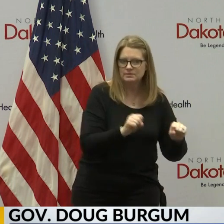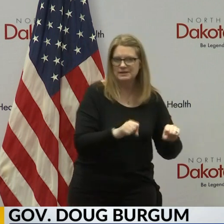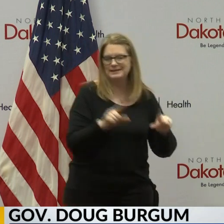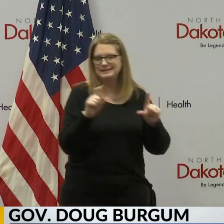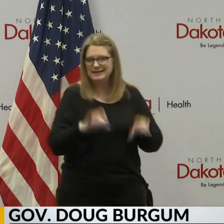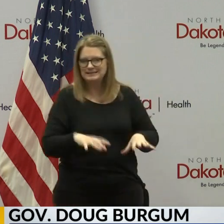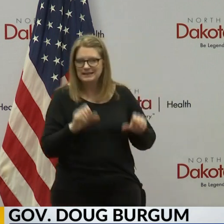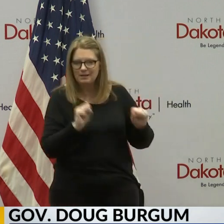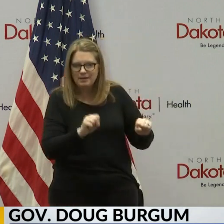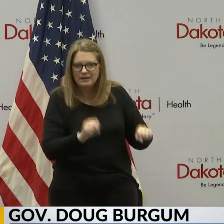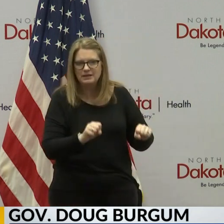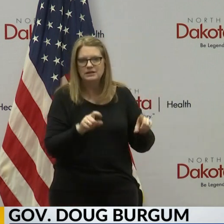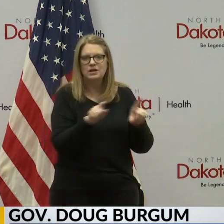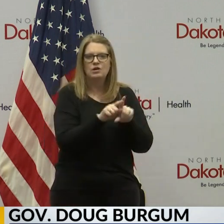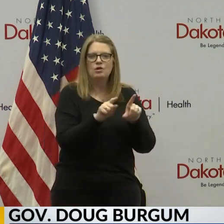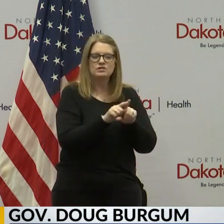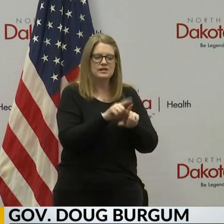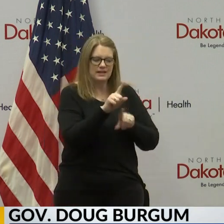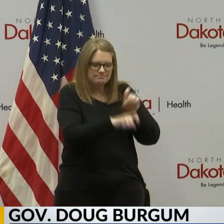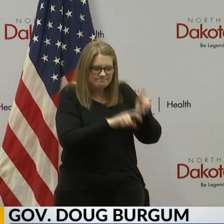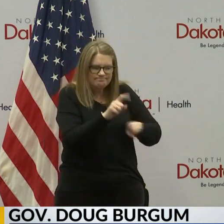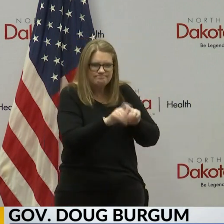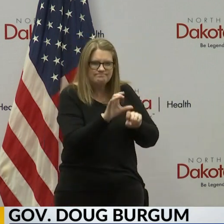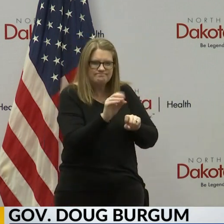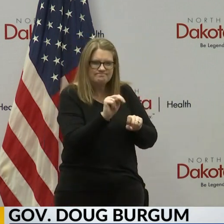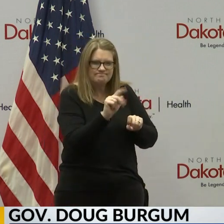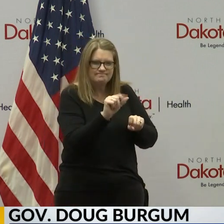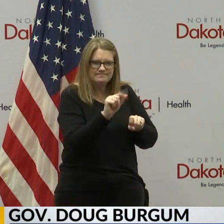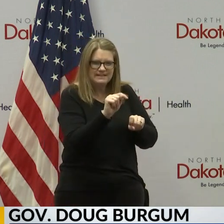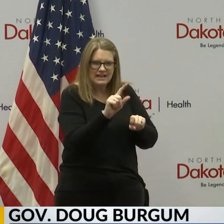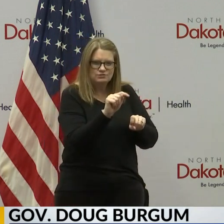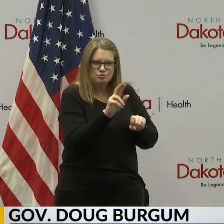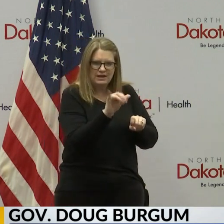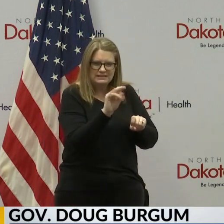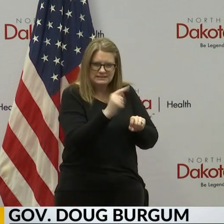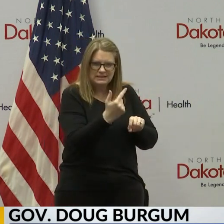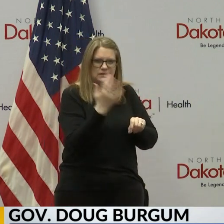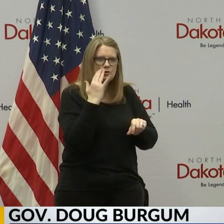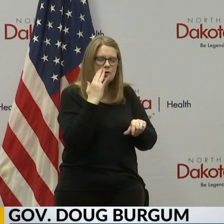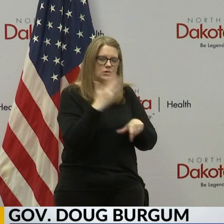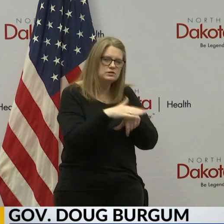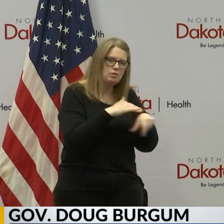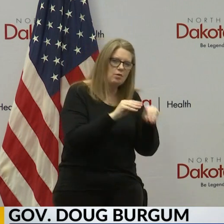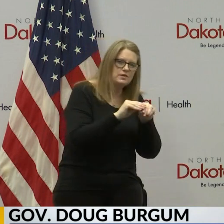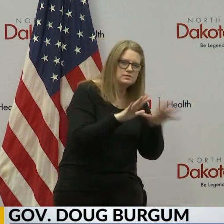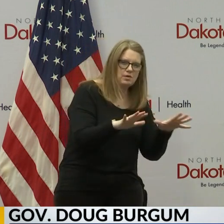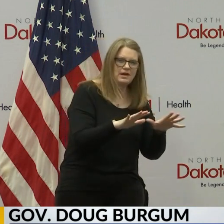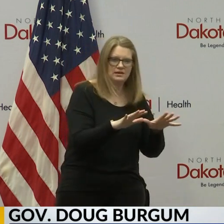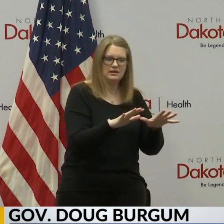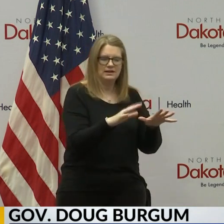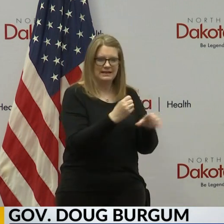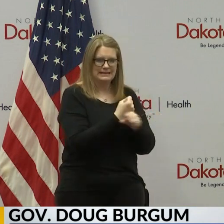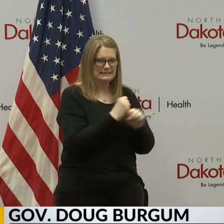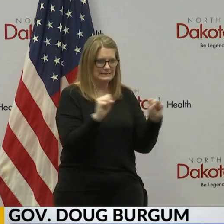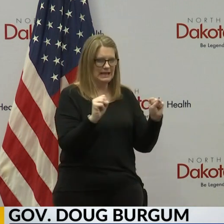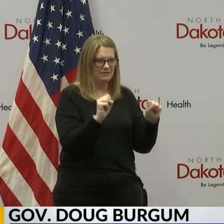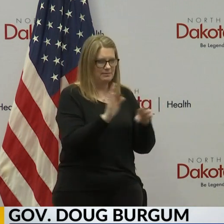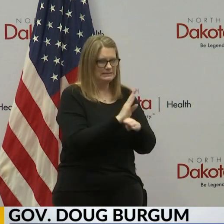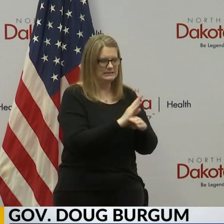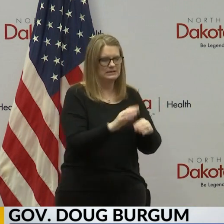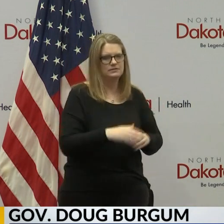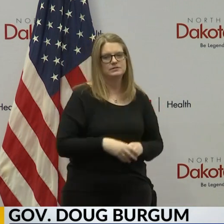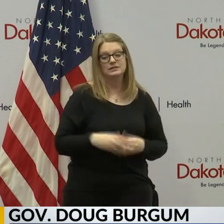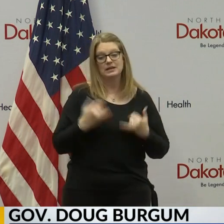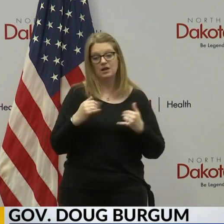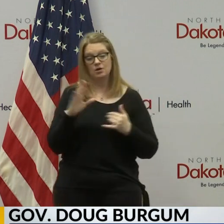testing capability and our contract tracing to slow the spread and save lives as well as livelihoods. As the number of North